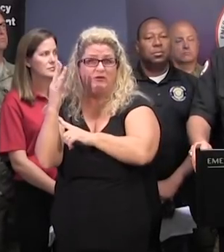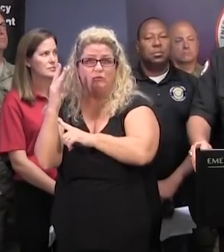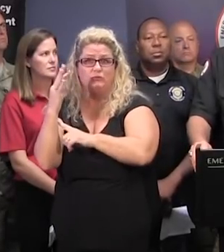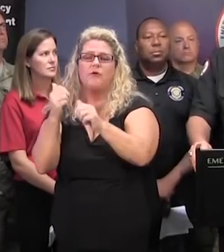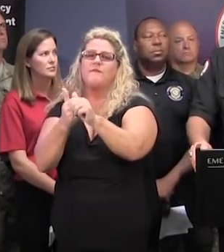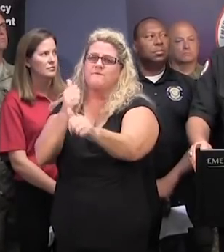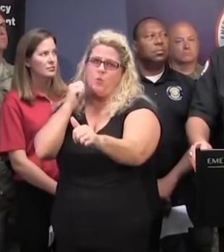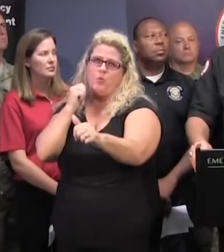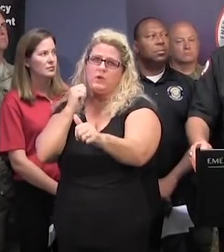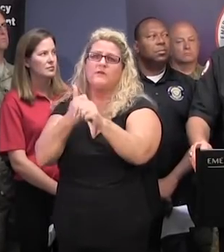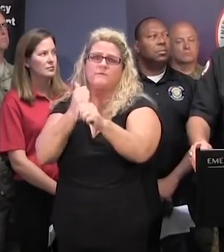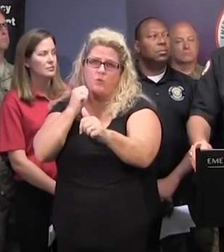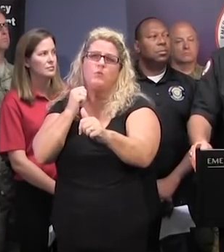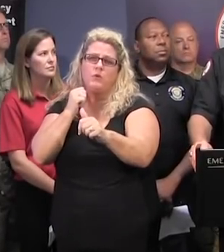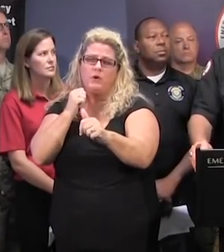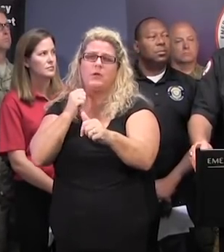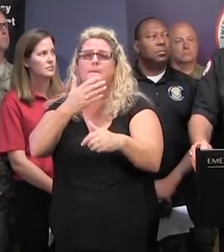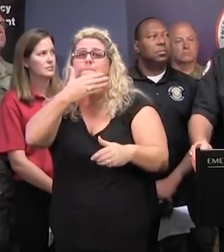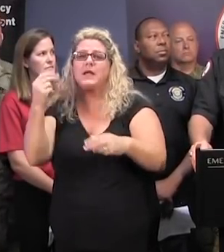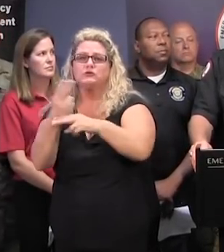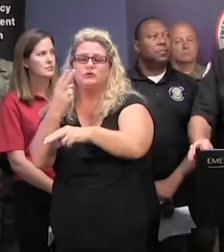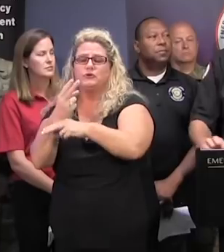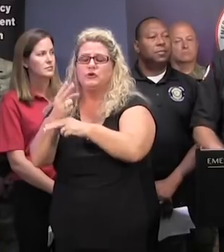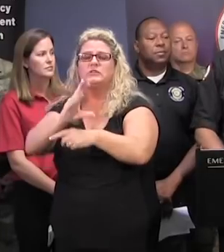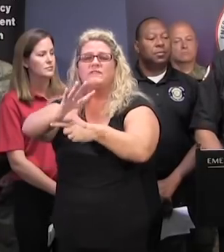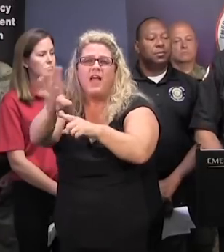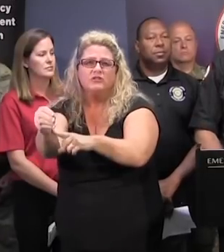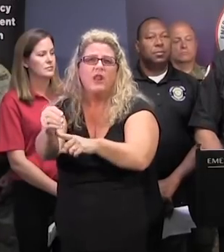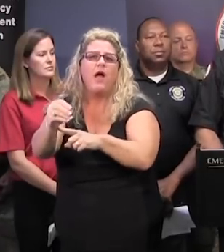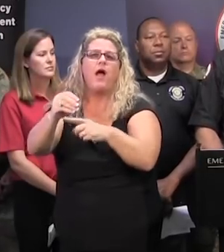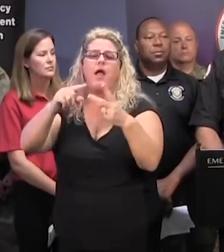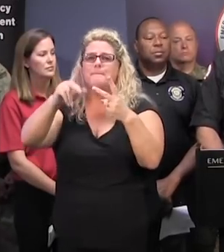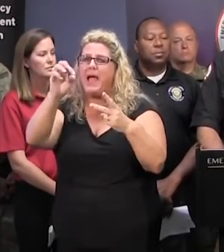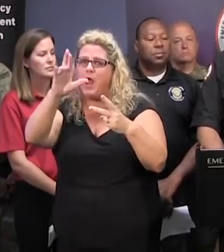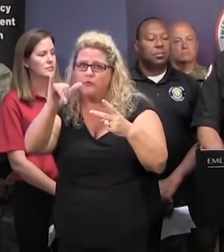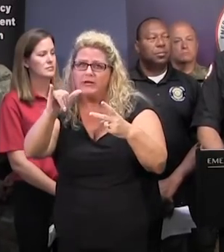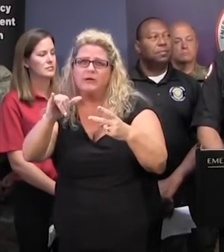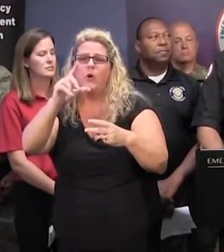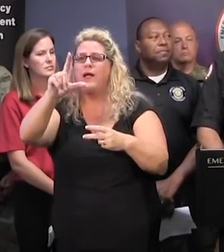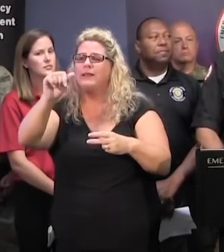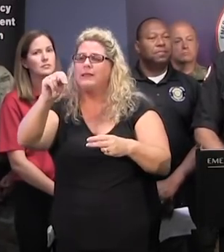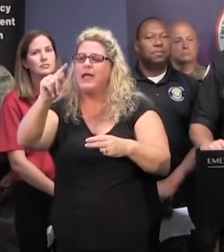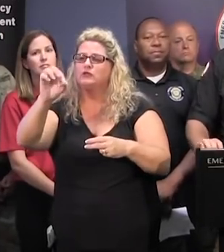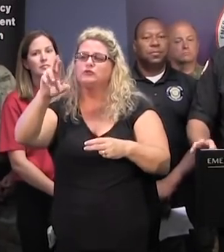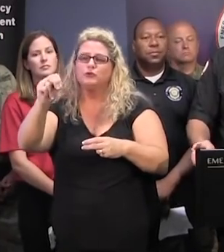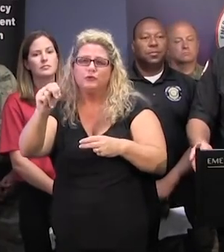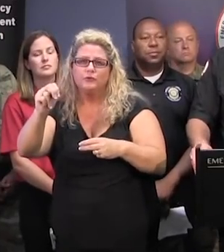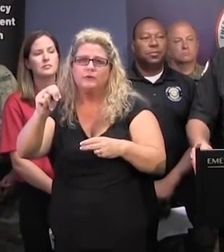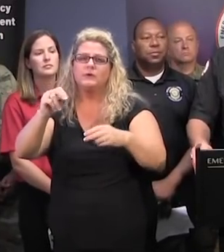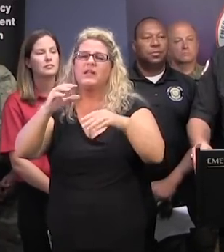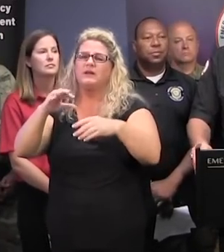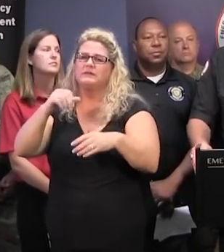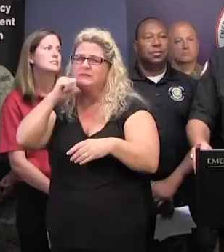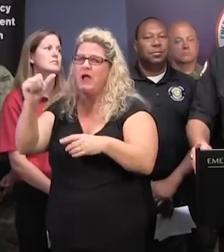for auxiliary lighting. It's best to use battery-powered flashlights or lanterns instead of candles or other open flames. And,